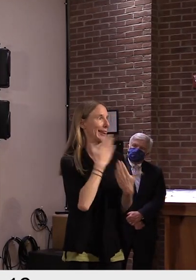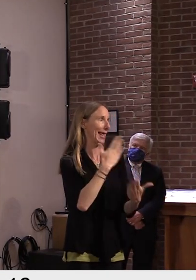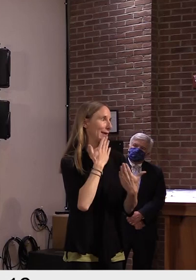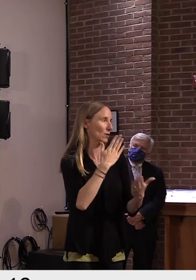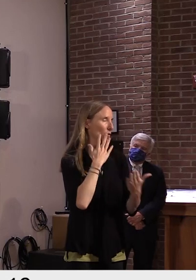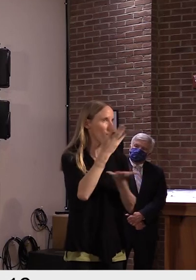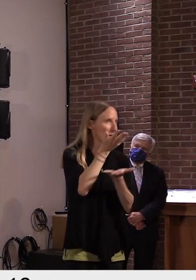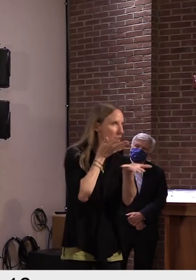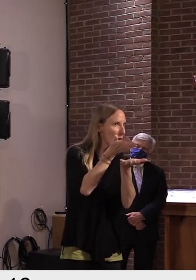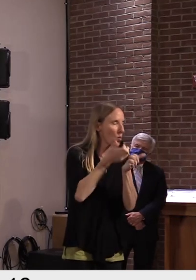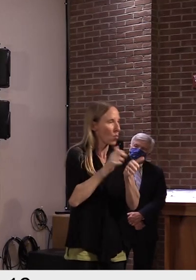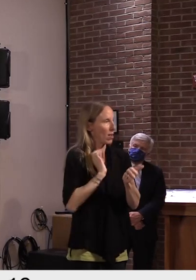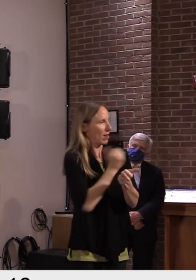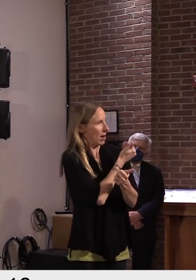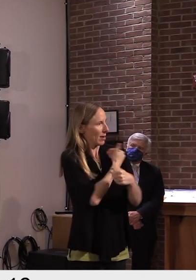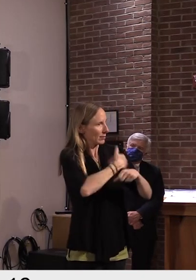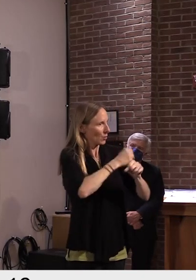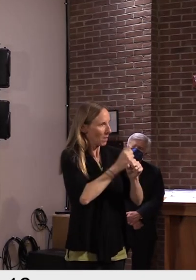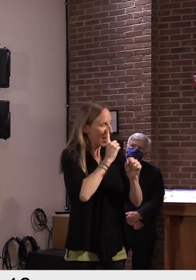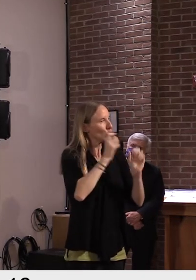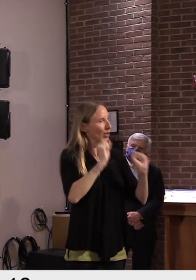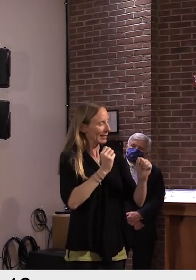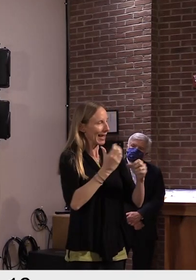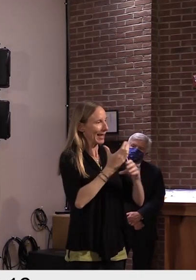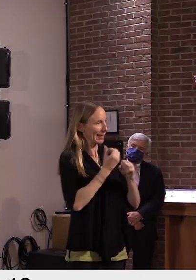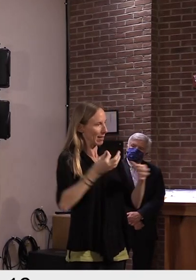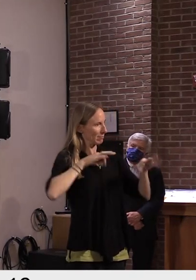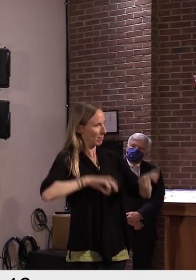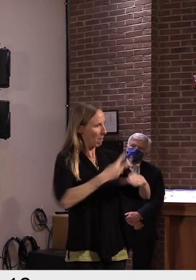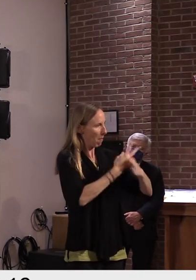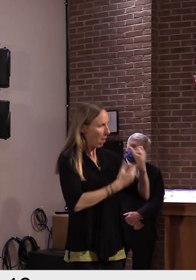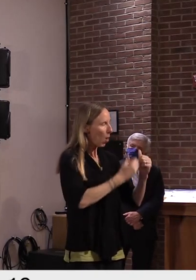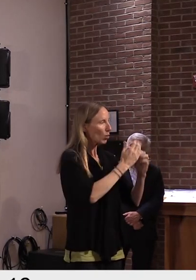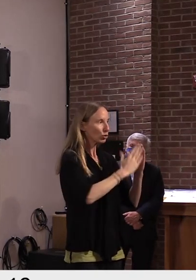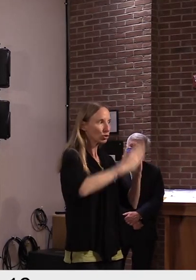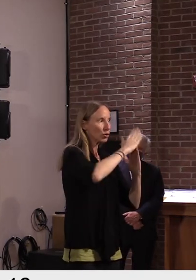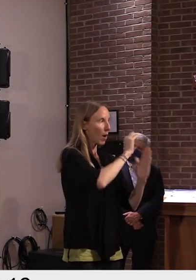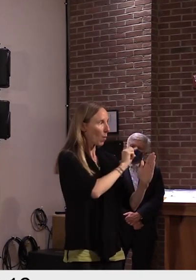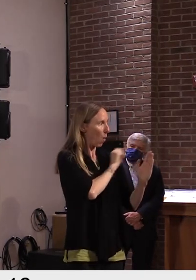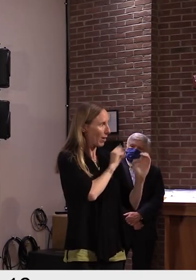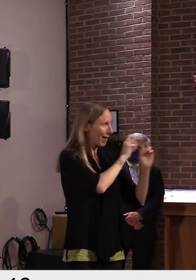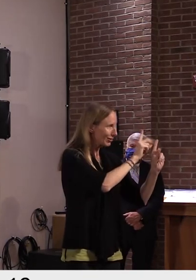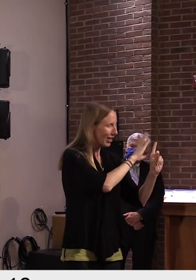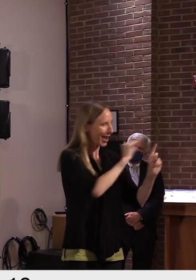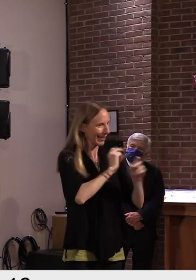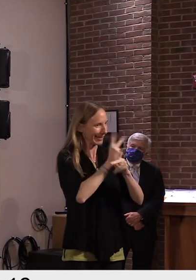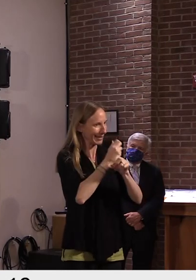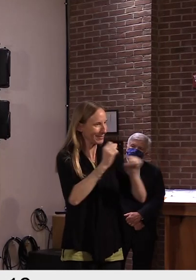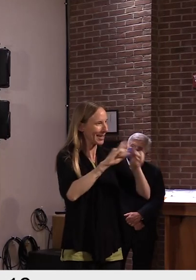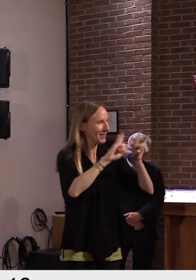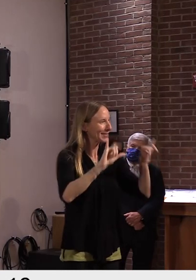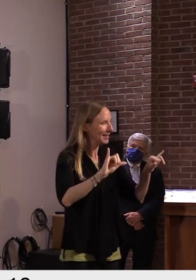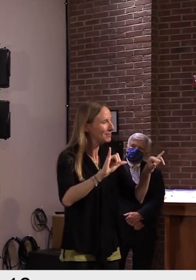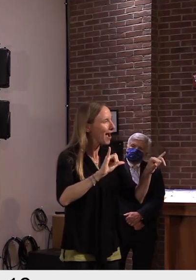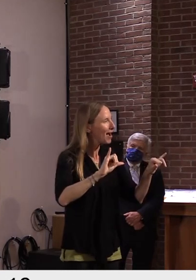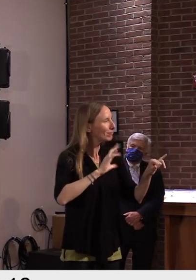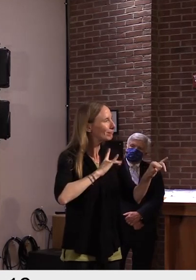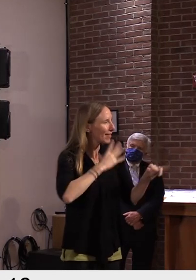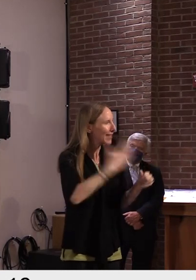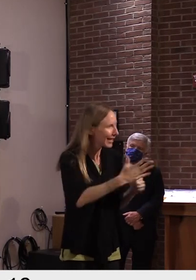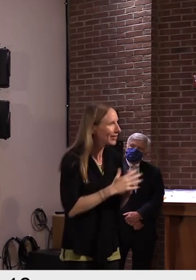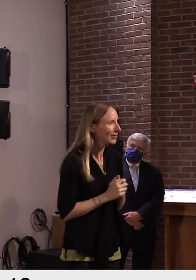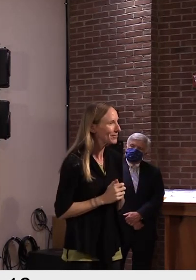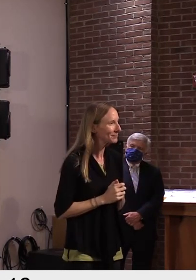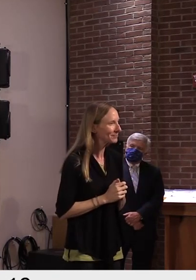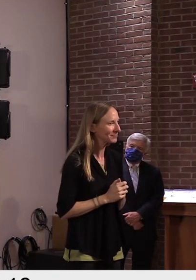ways to develop a high-quality educational experience while keeping us all safe and healthy. Since